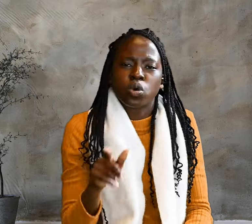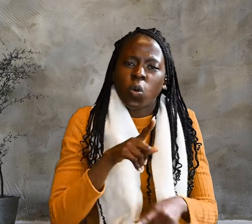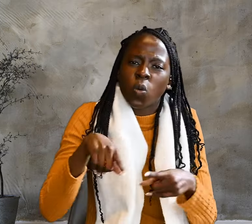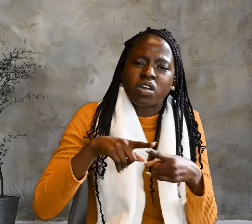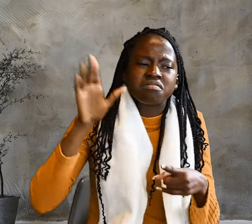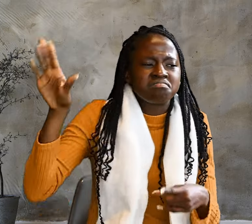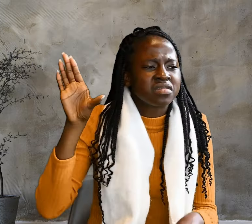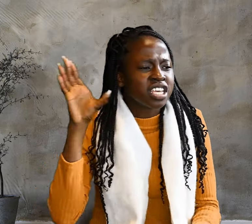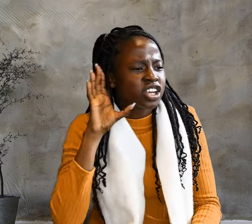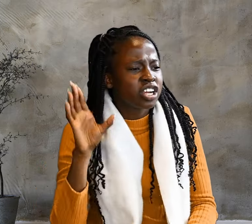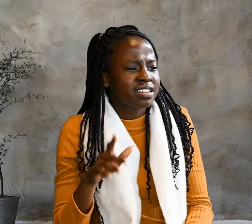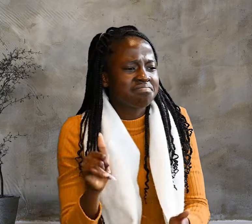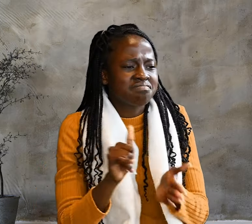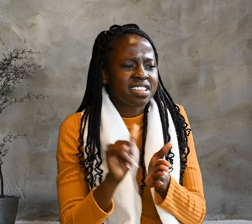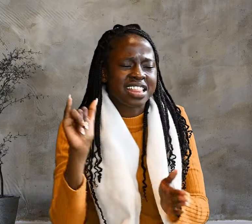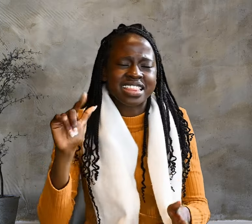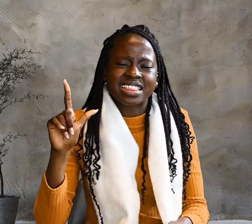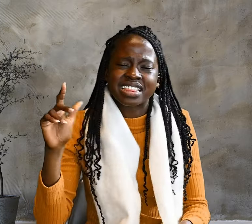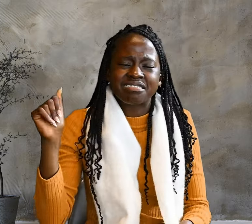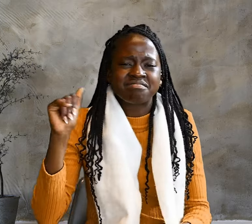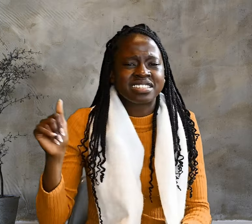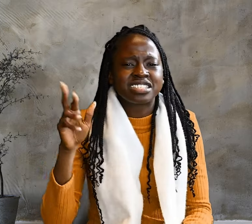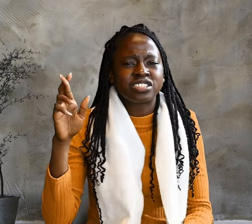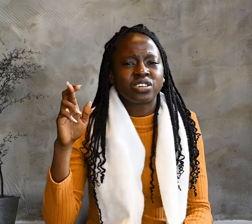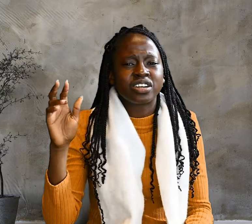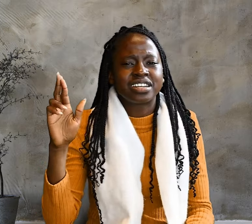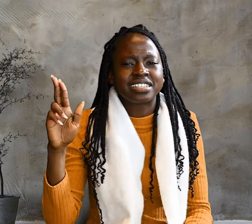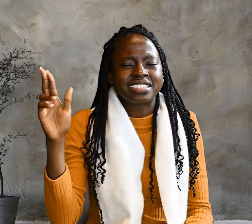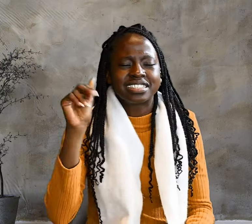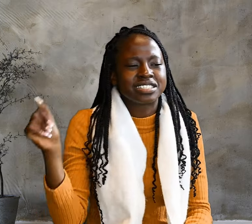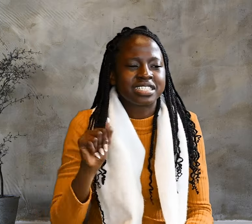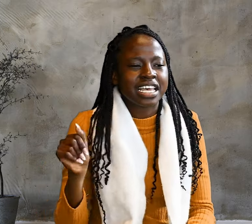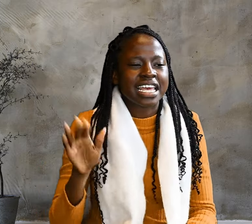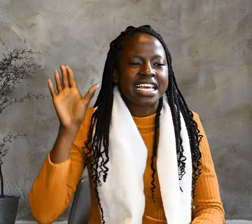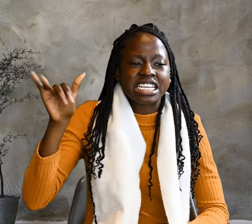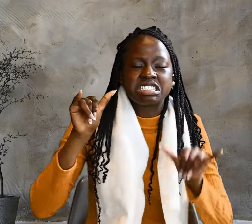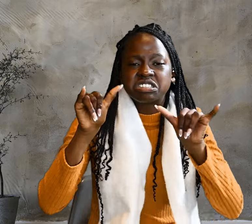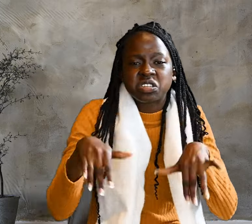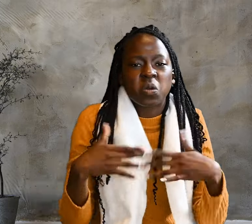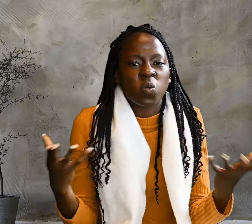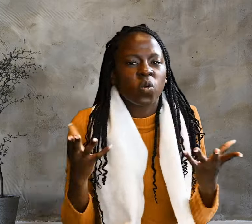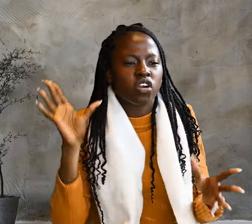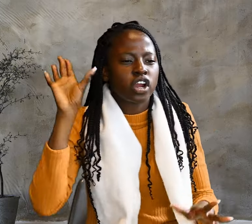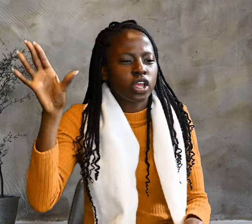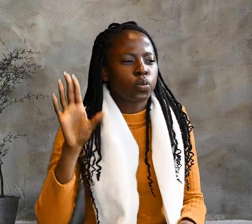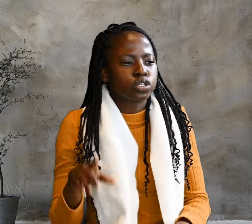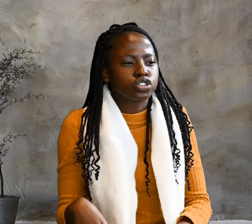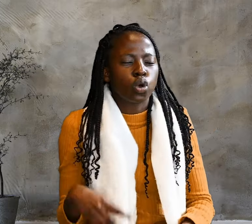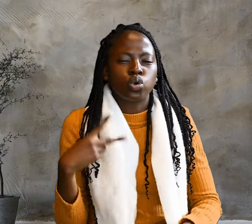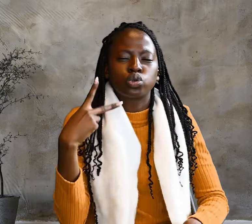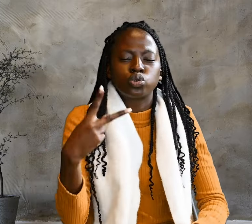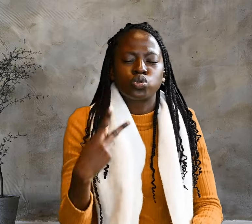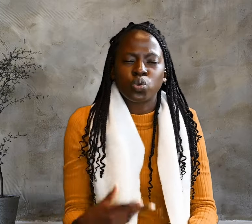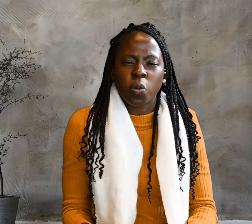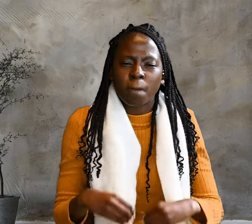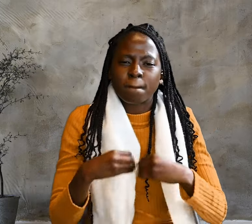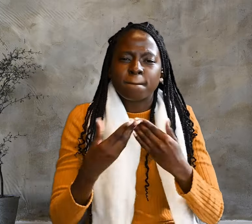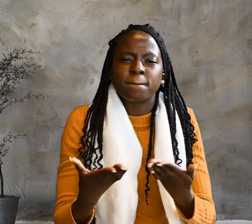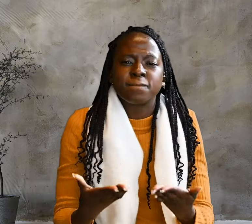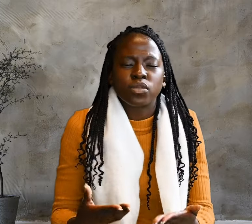he stayed where he was two more days. And then he said to his disciples, Let us